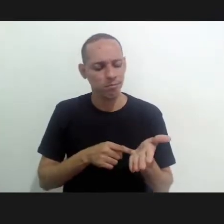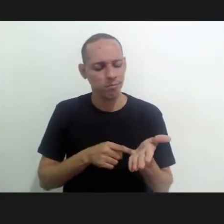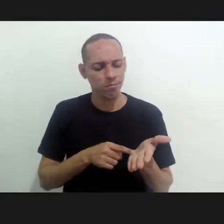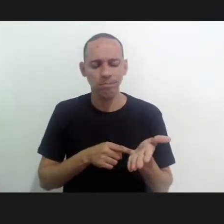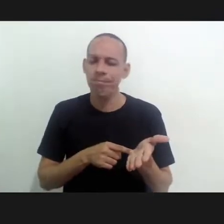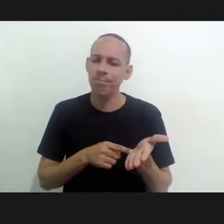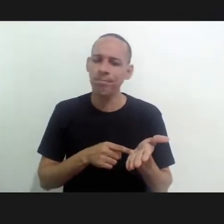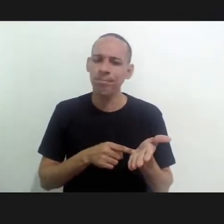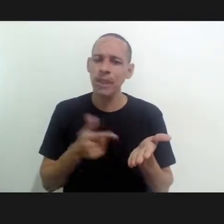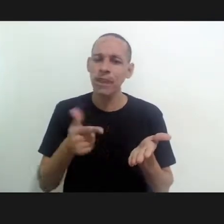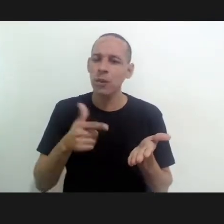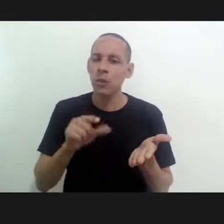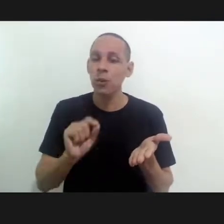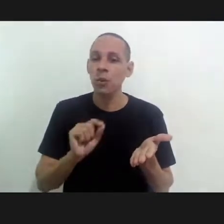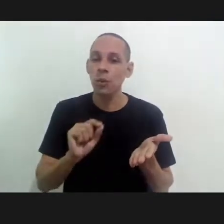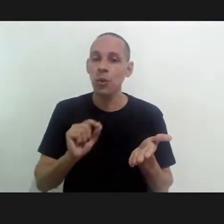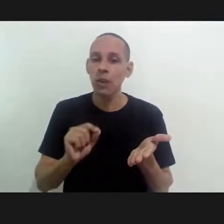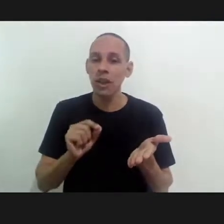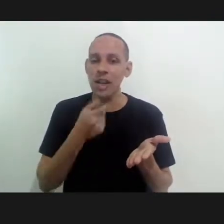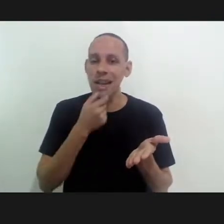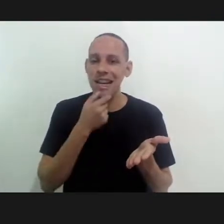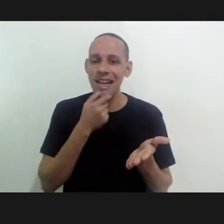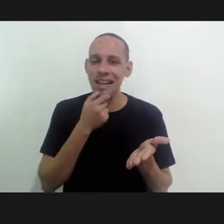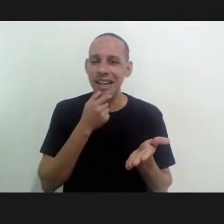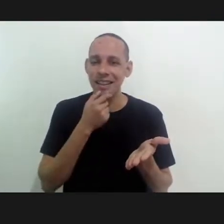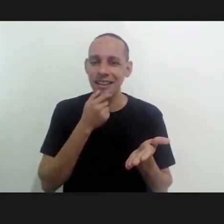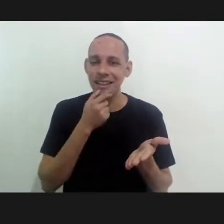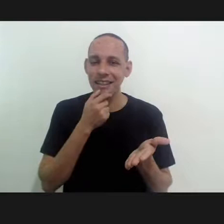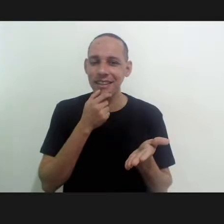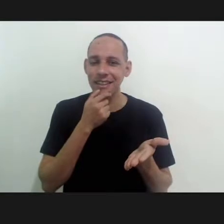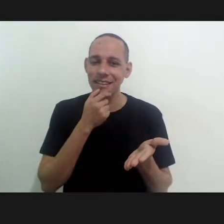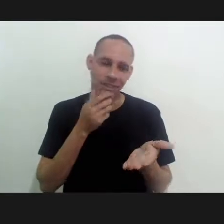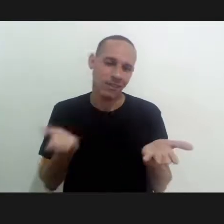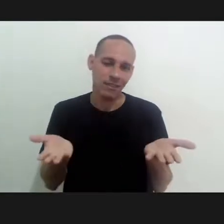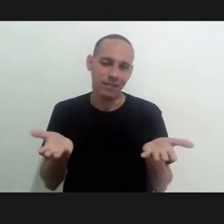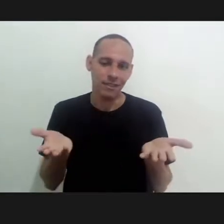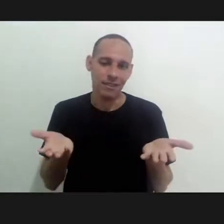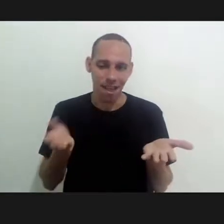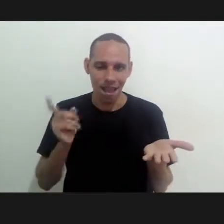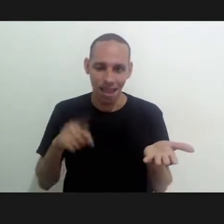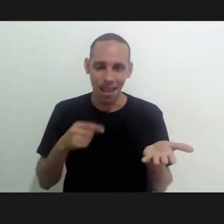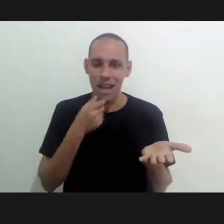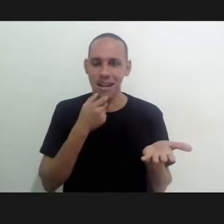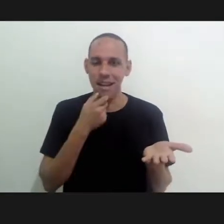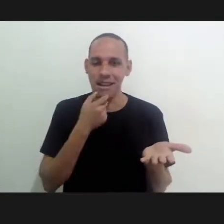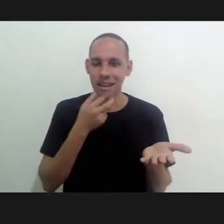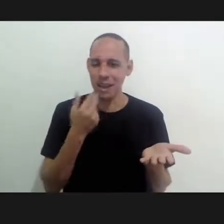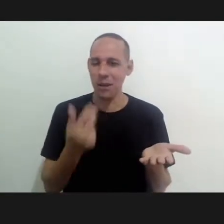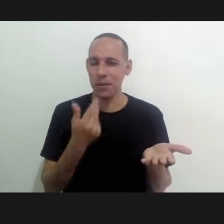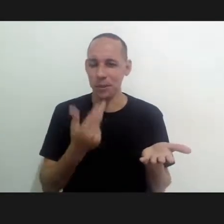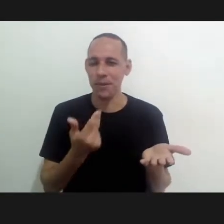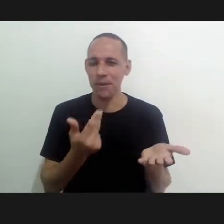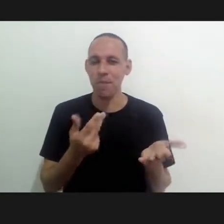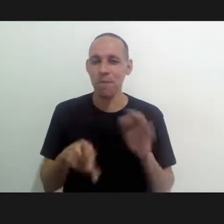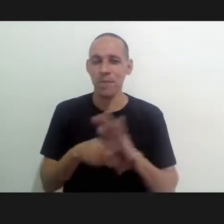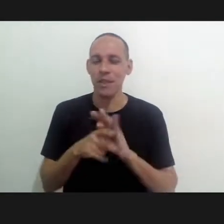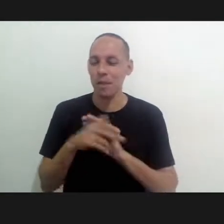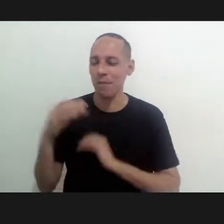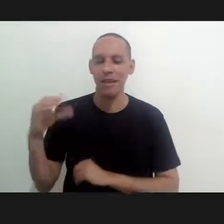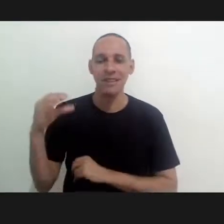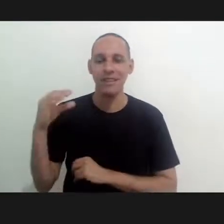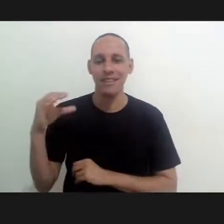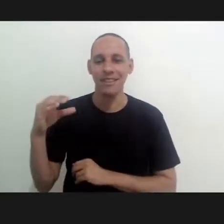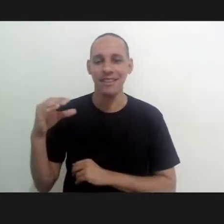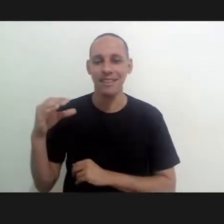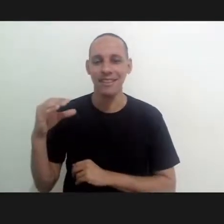but it didn't adopt of the english language which uh to all effects english is the